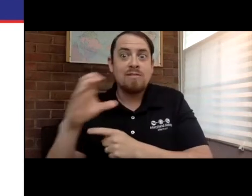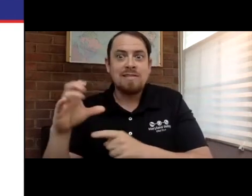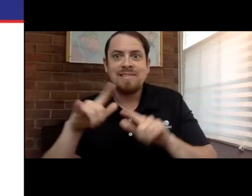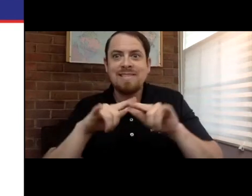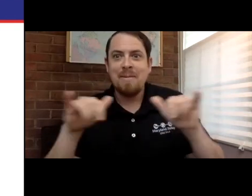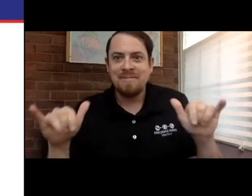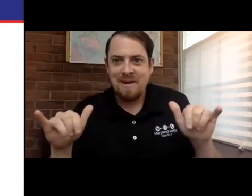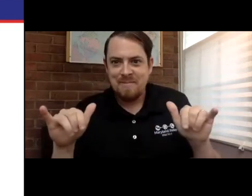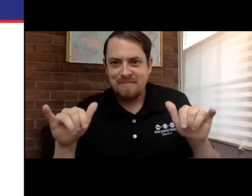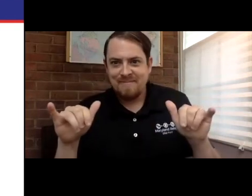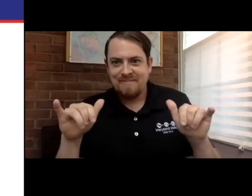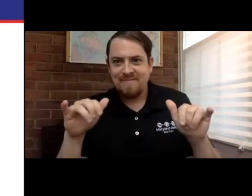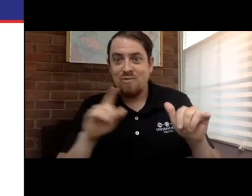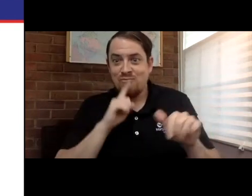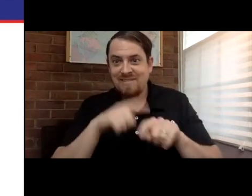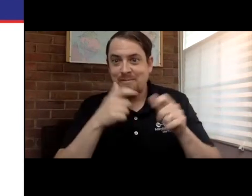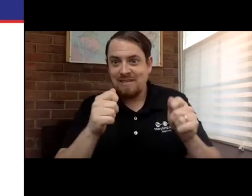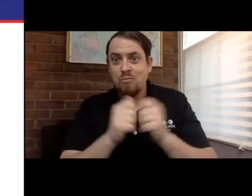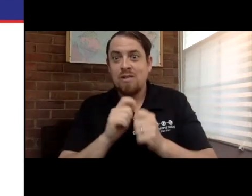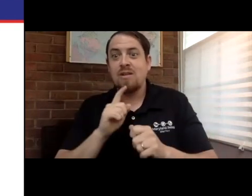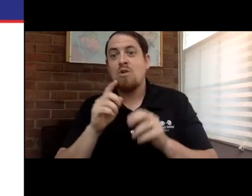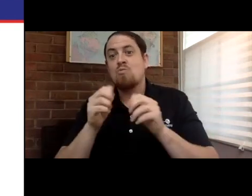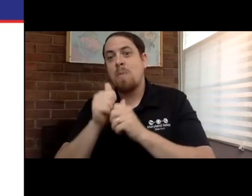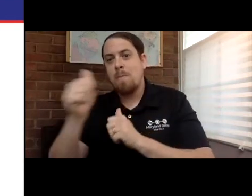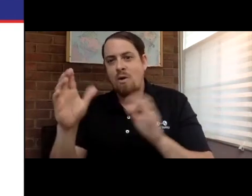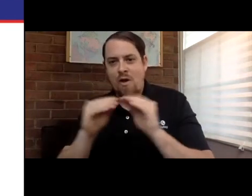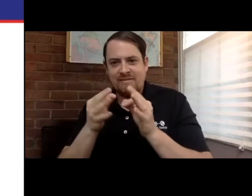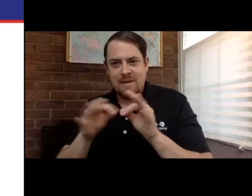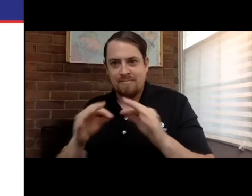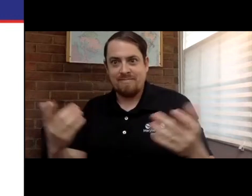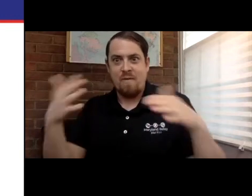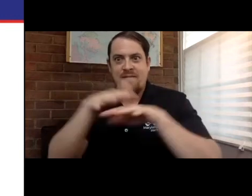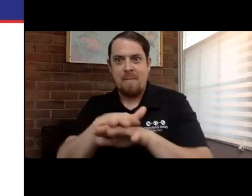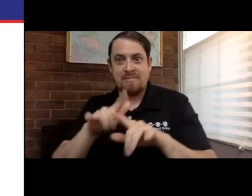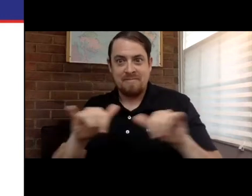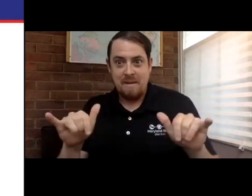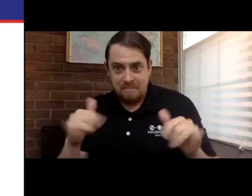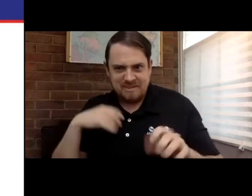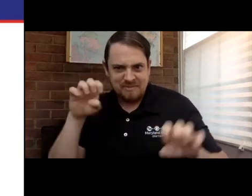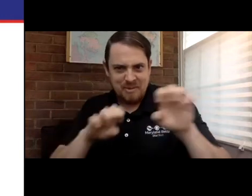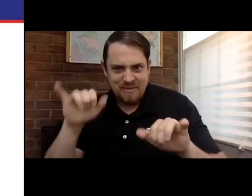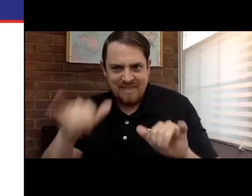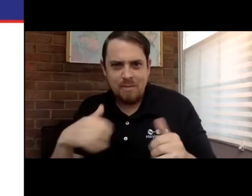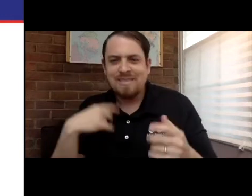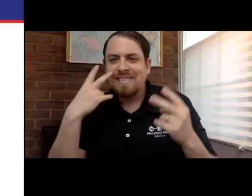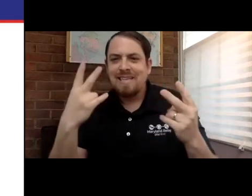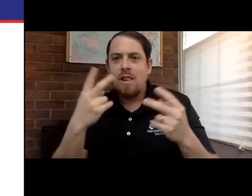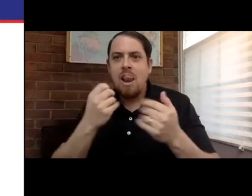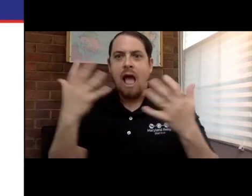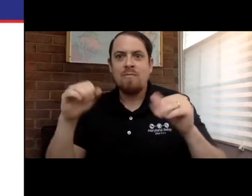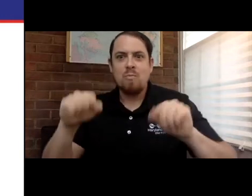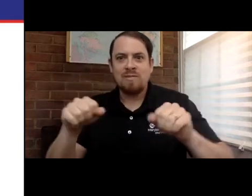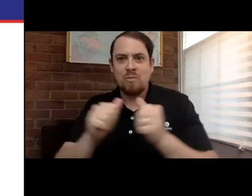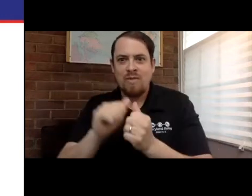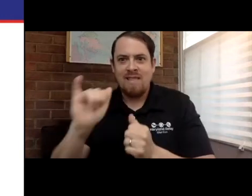using RTT and RCC technologies. So remote conference captioning with RTT at the same